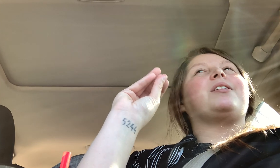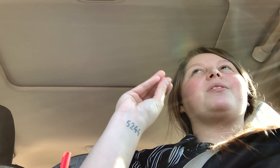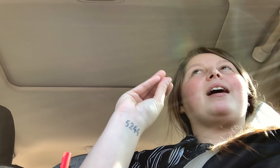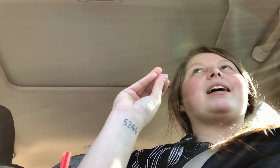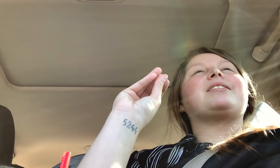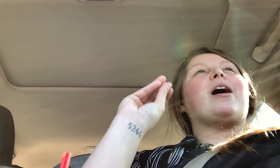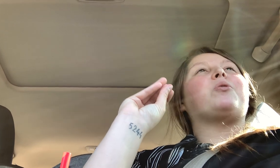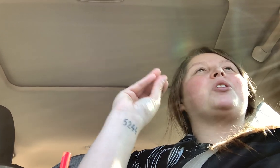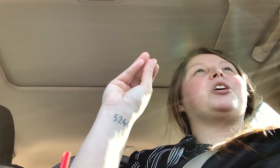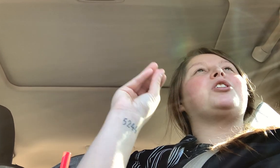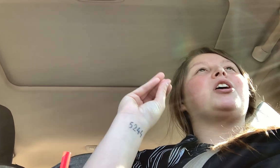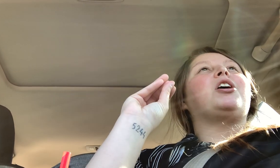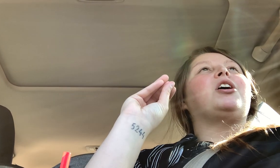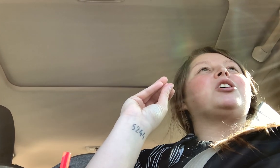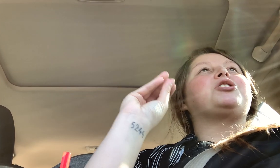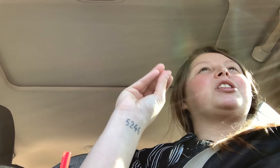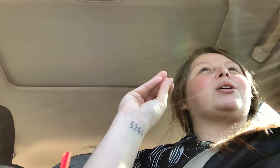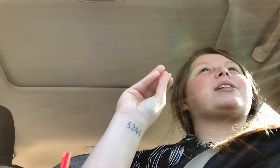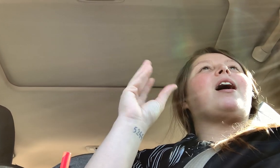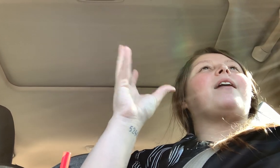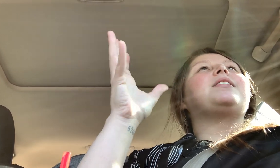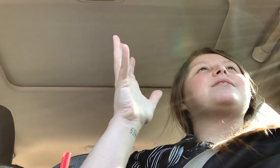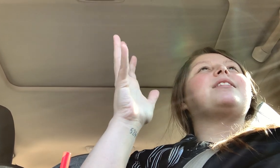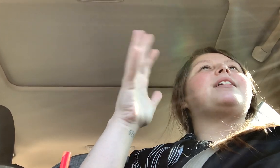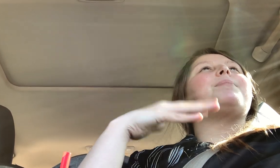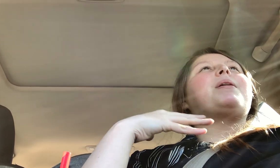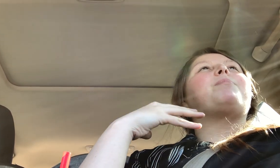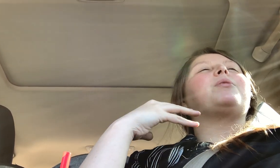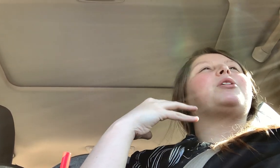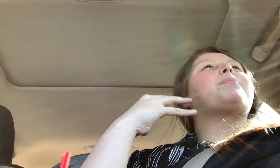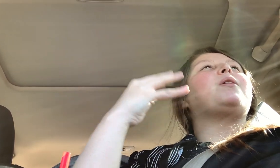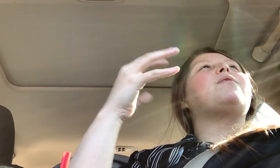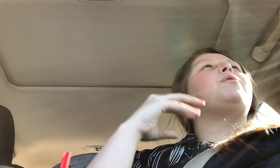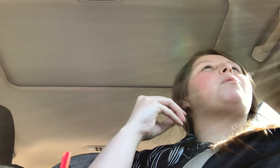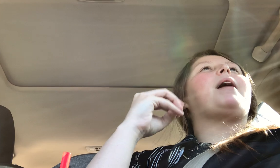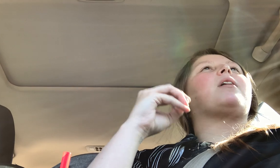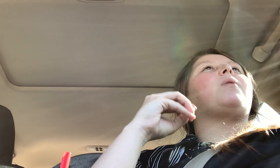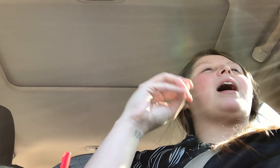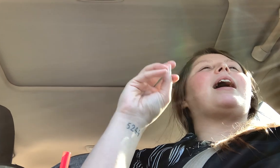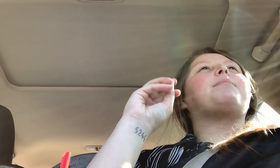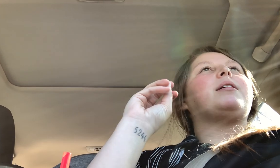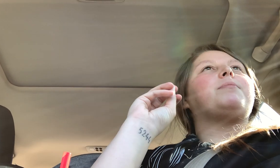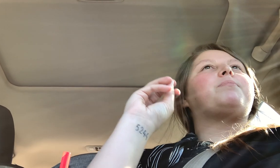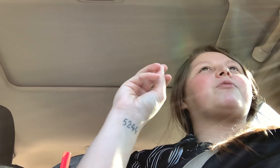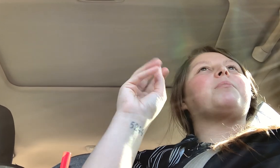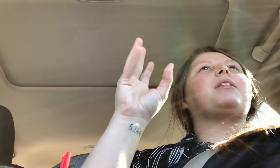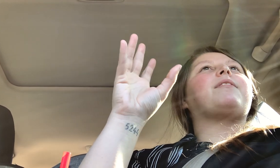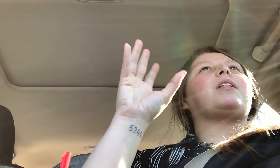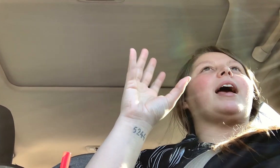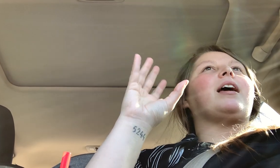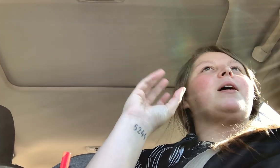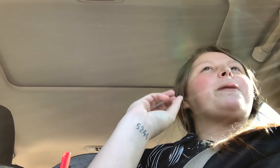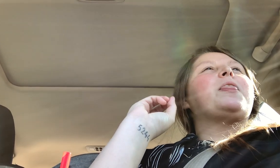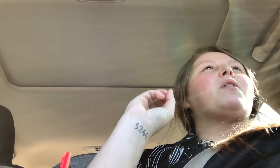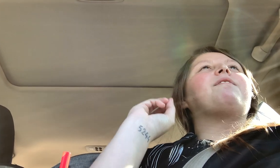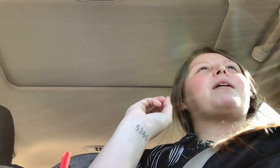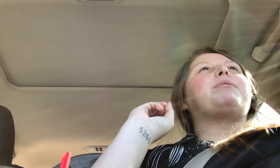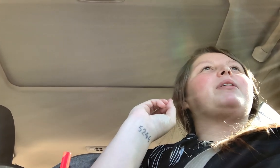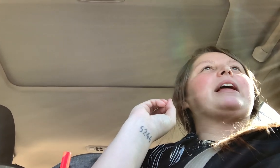tell you guys how good she looks like, obviously people, you're beautiful no matter what. I am a firm believer. Like you can find beauty in